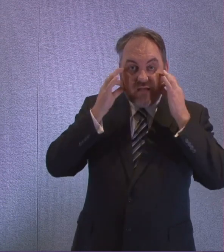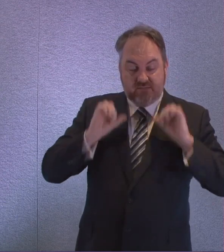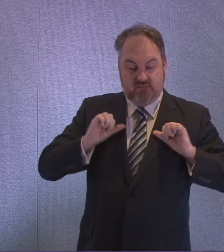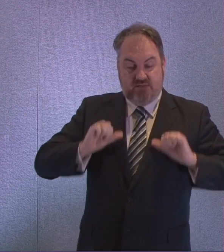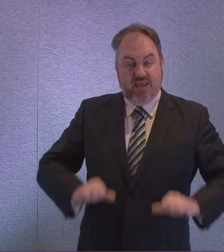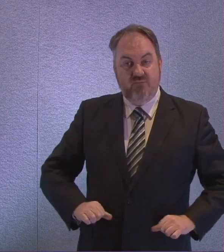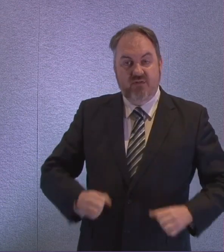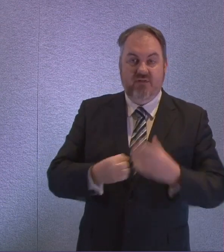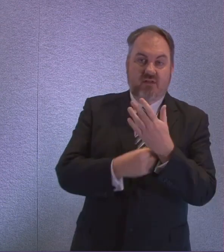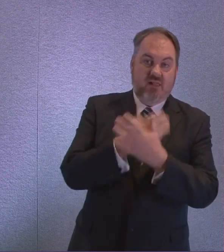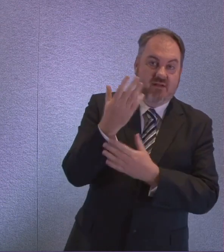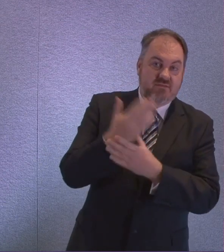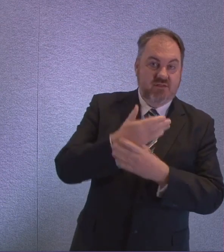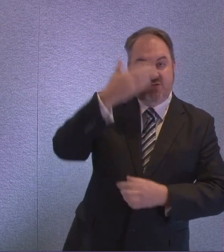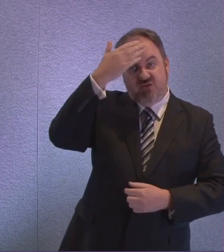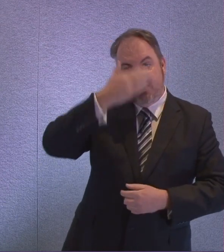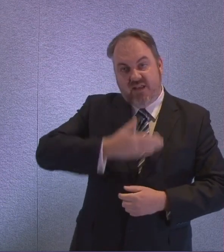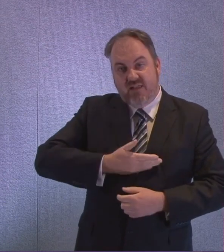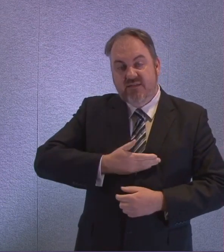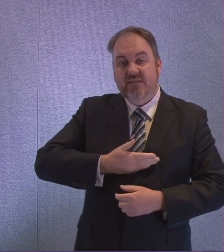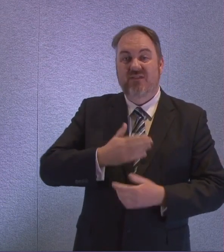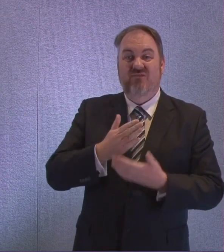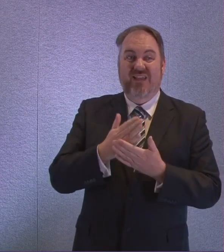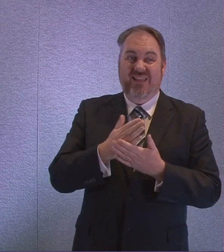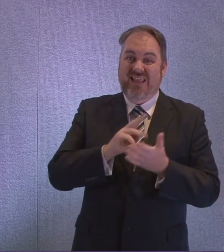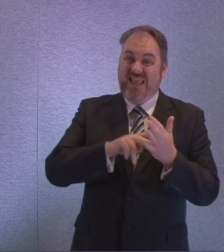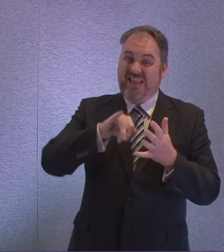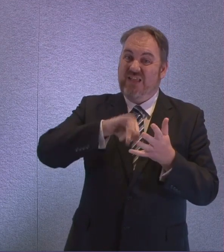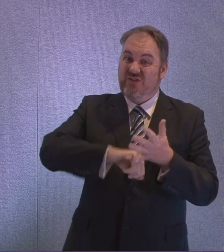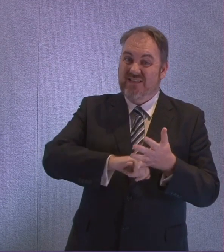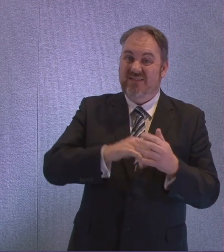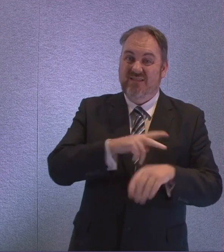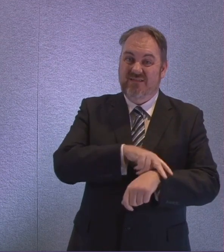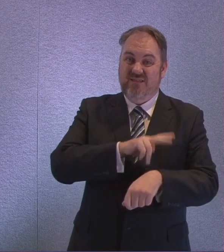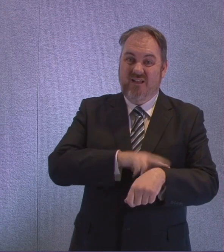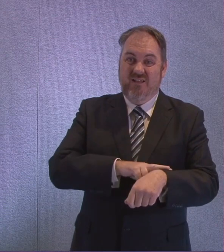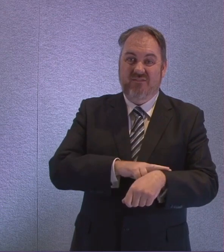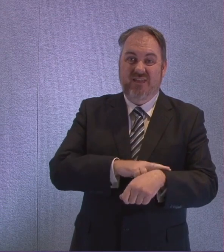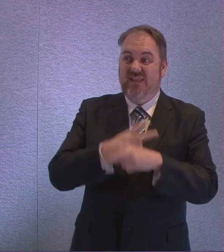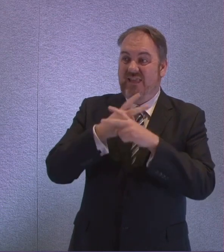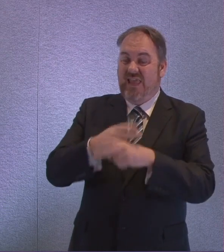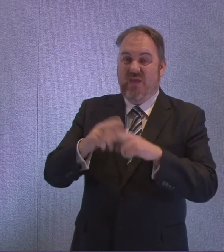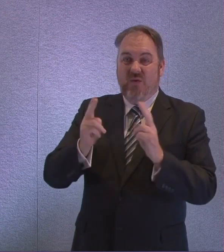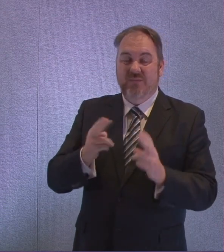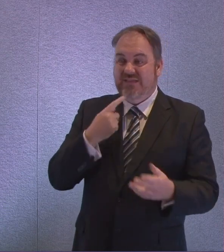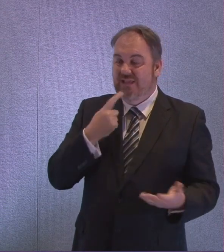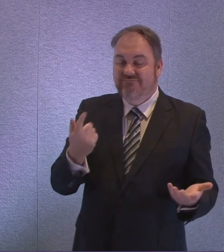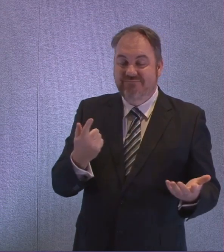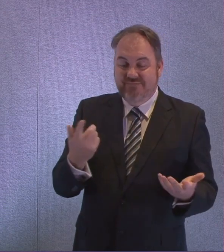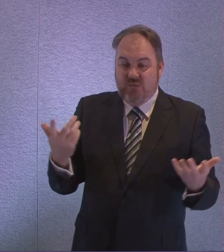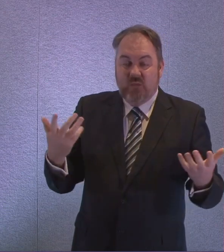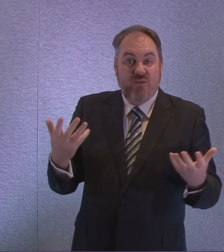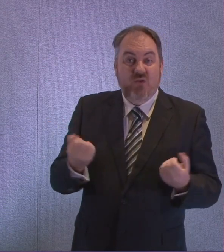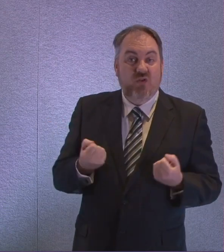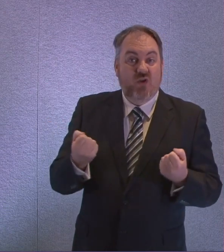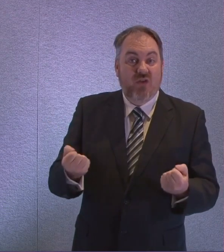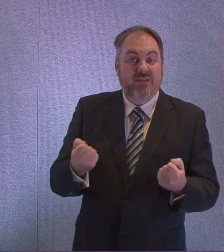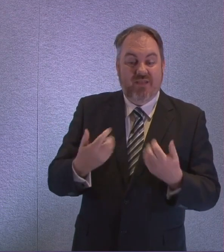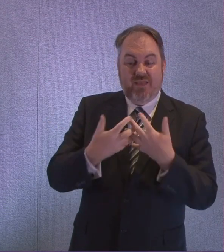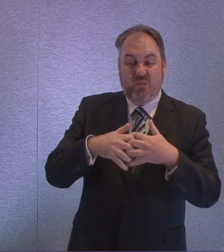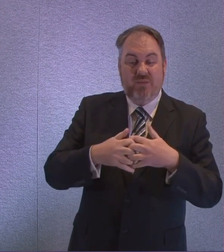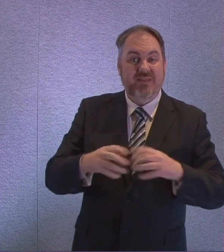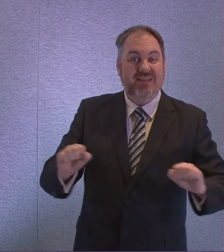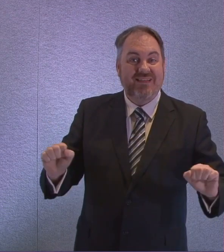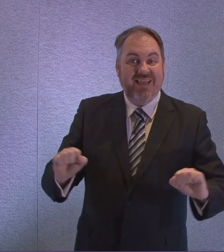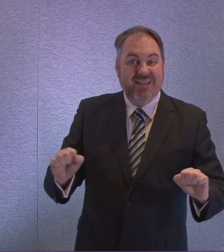Frontline staff say the equipment isn't robust enough. Care homes say they don't get the kit until after the virus has actually entered